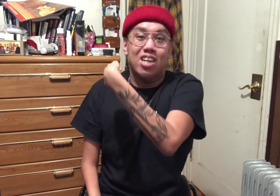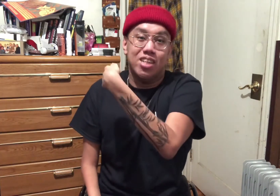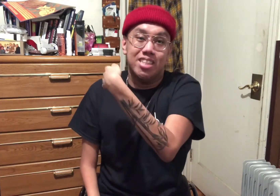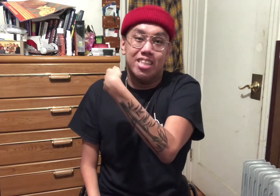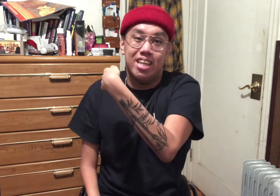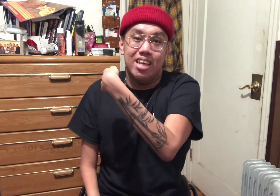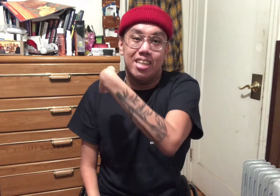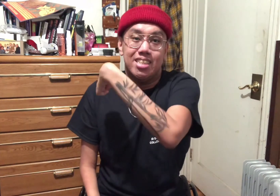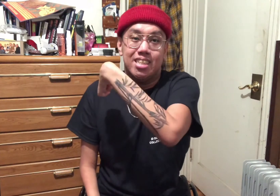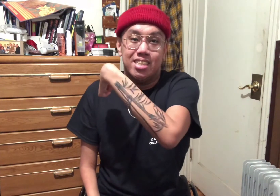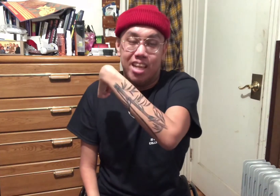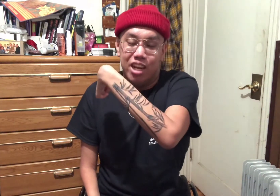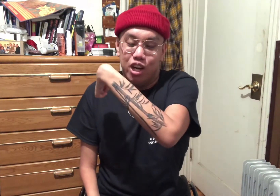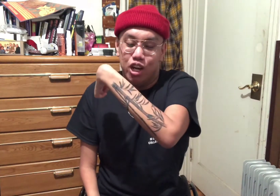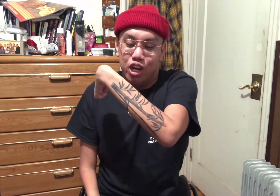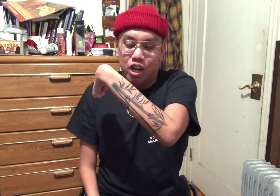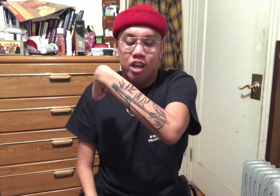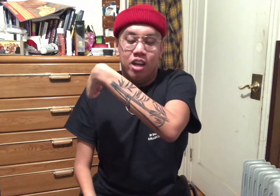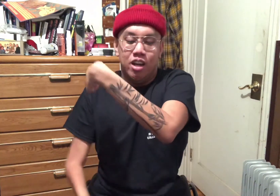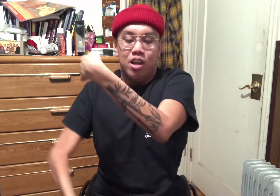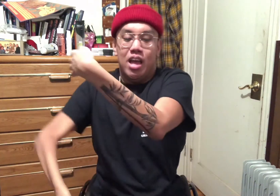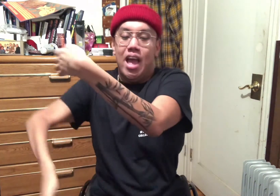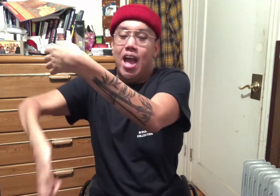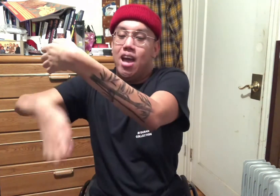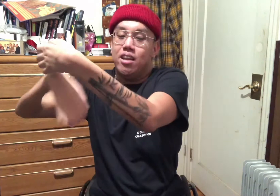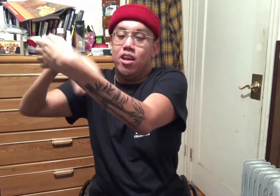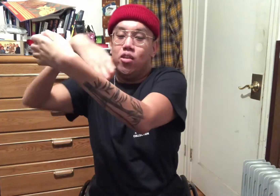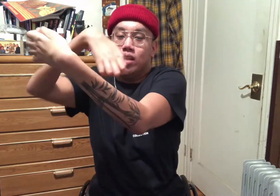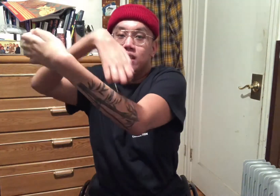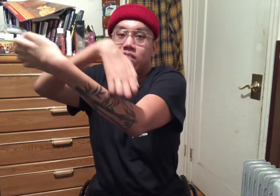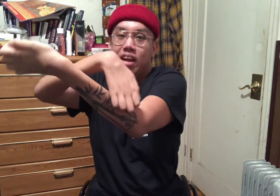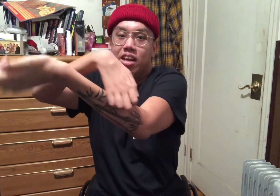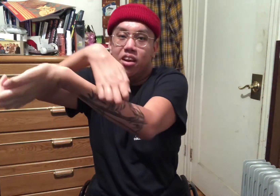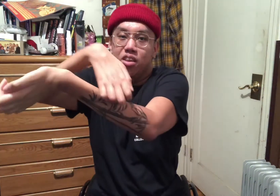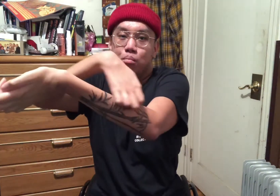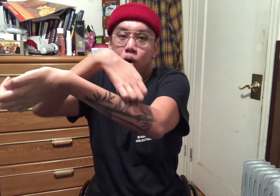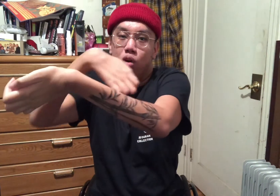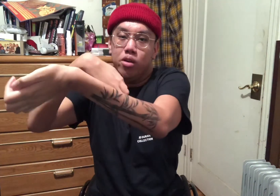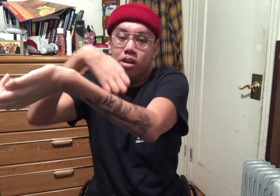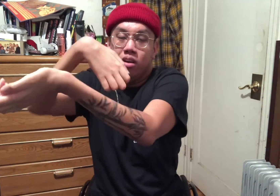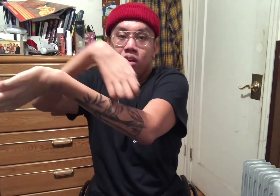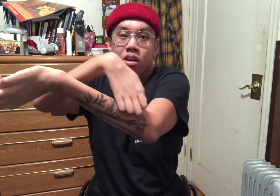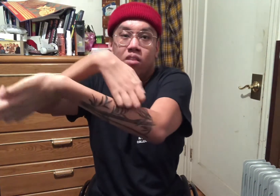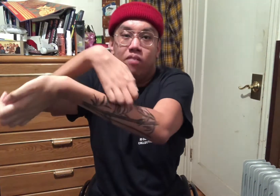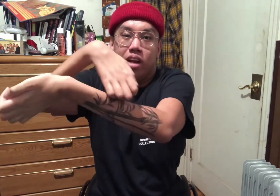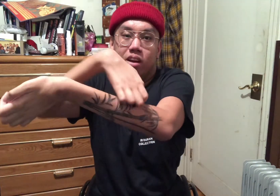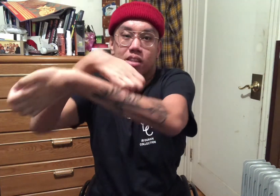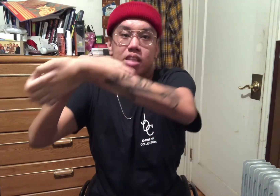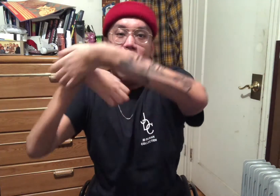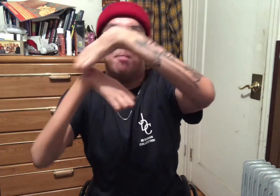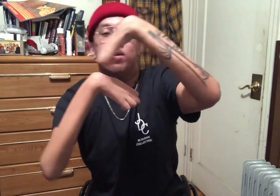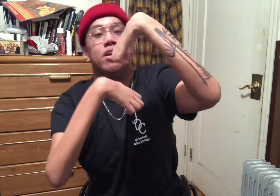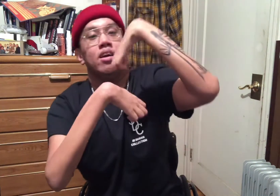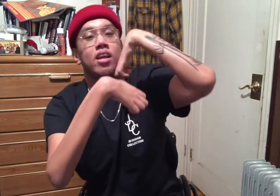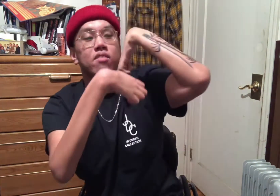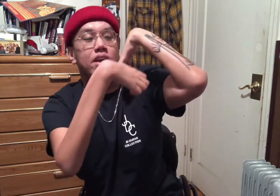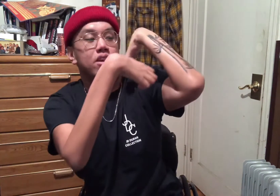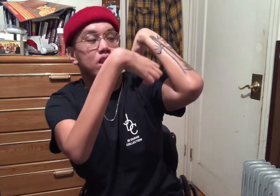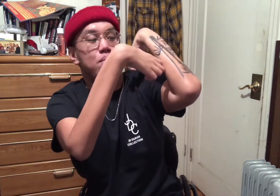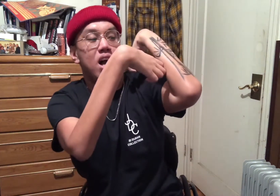you can see, it's skinnier. And you can see right here, the bone right here on top and then right there on the bottom.